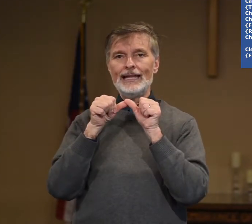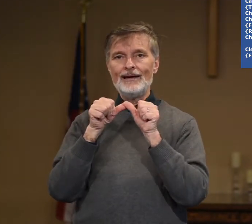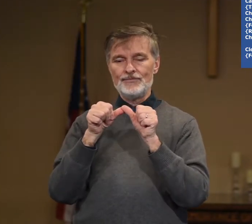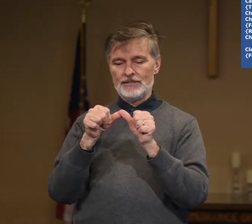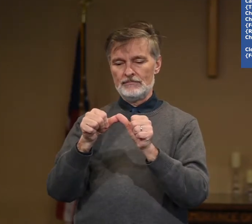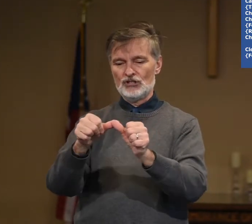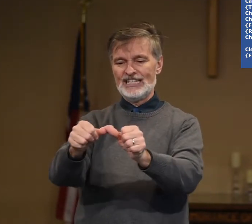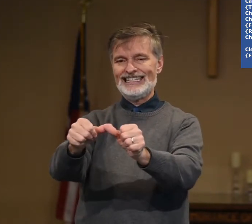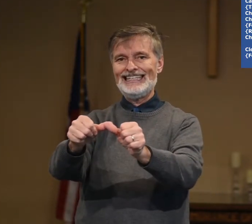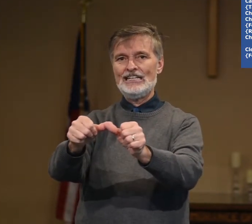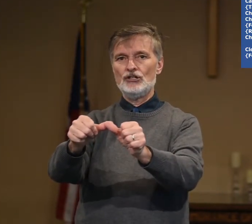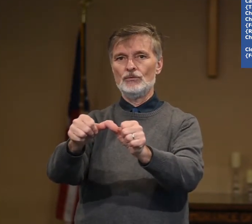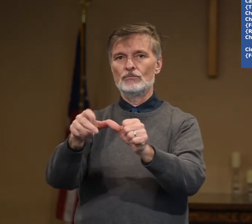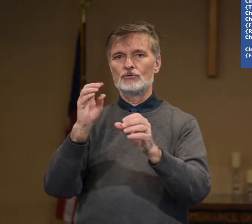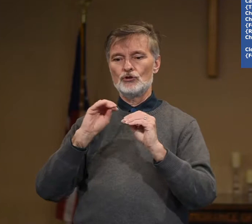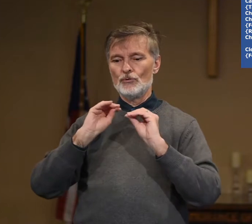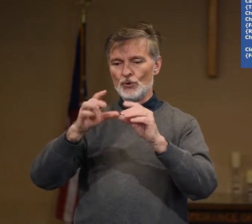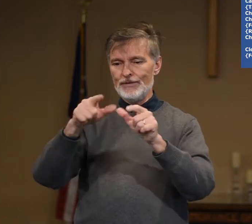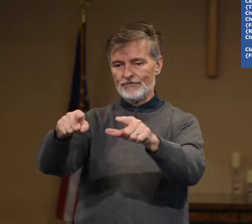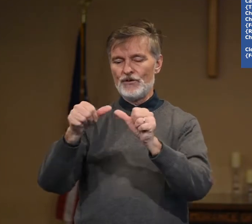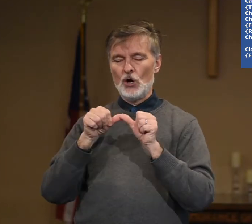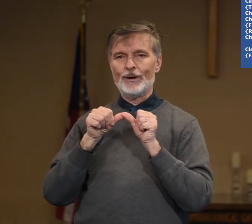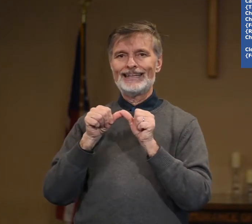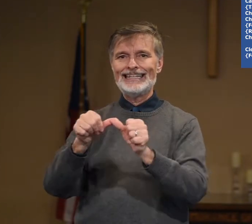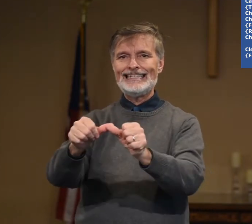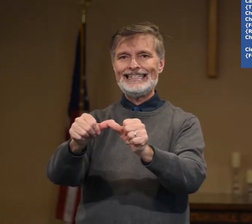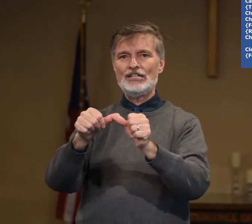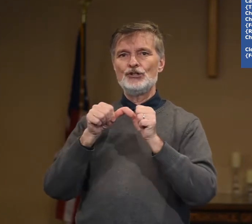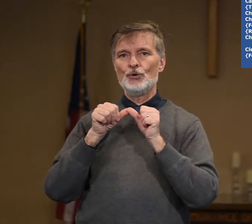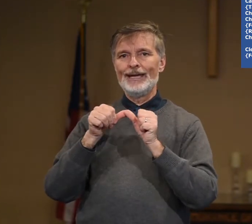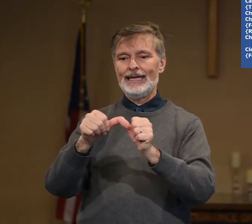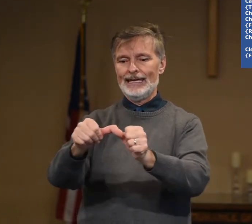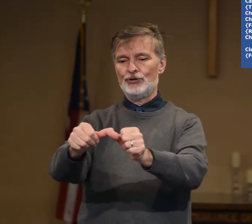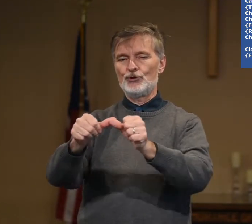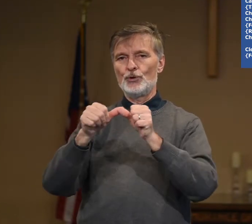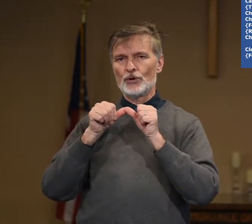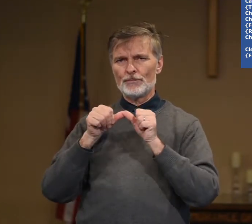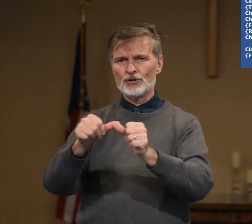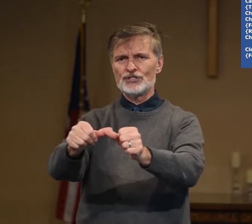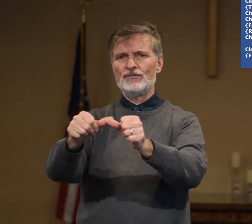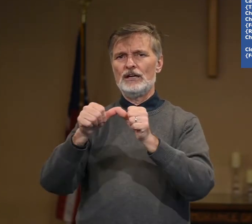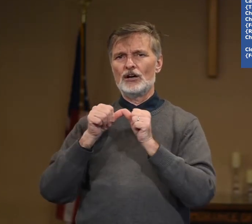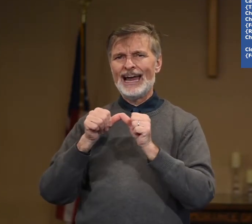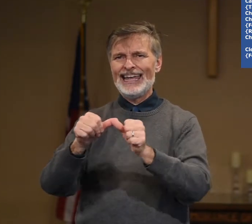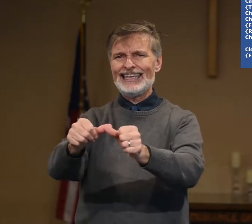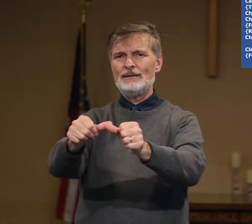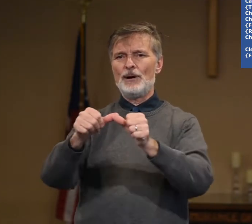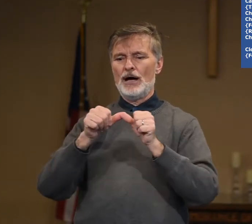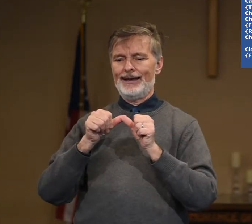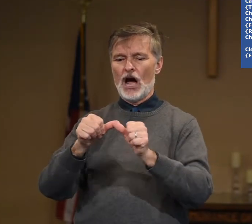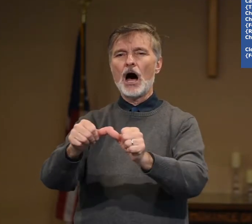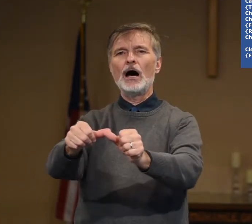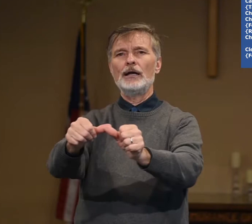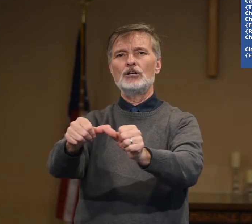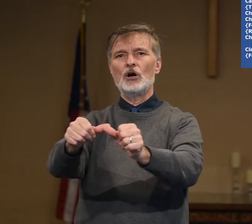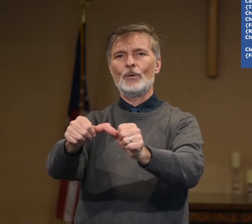left, continue. you're moving forward, continue, endure, persevere, keep on, ongoing.